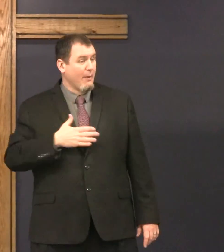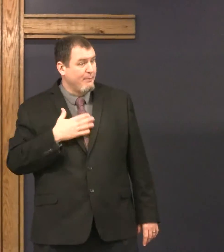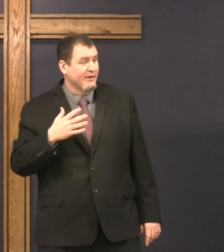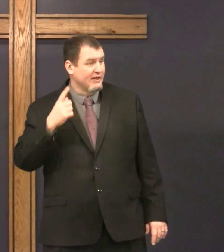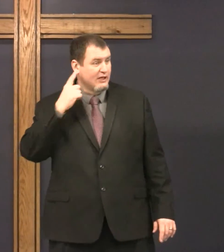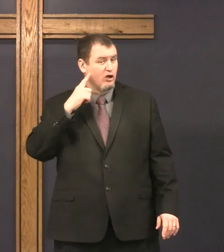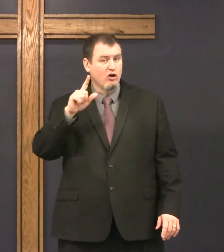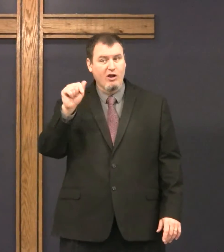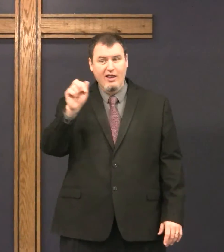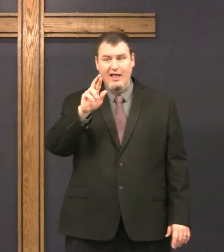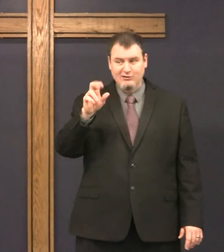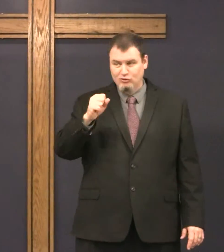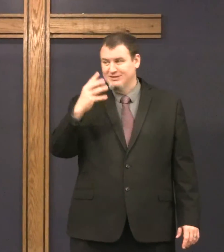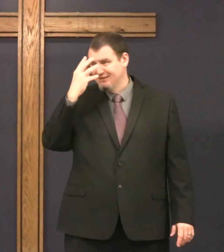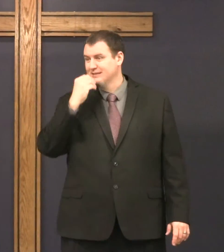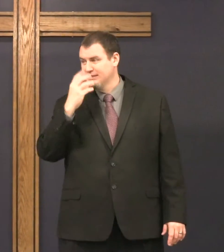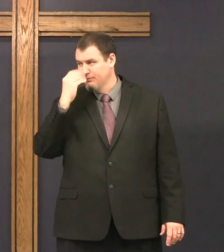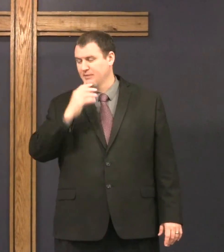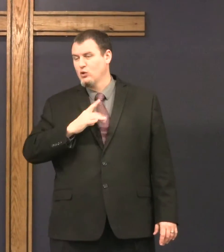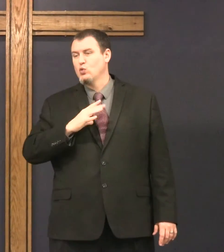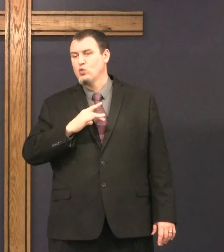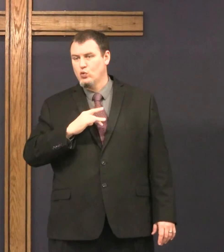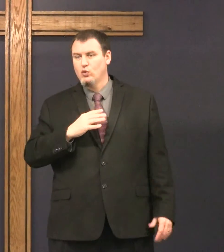So, the disciples were happy to hear that Lazarus was sleeping.